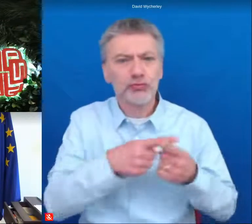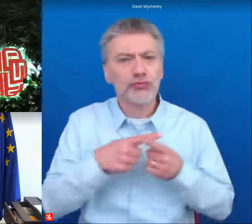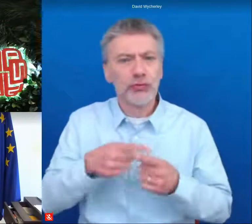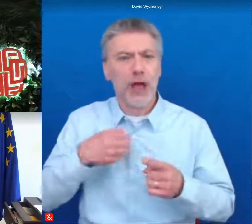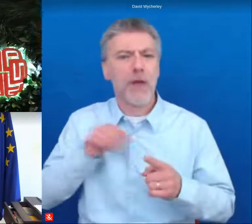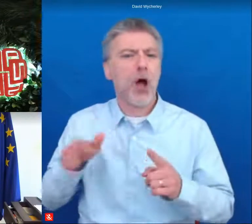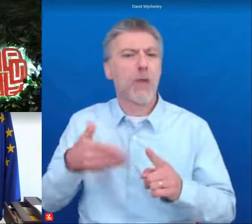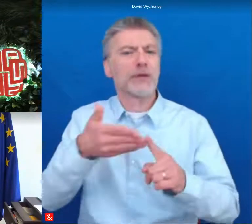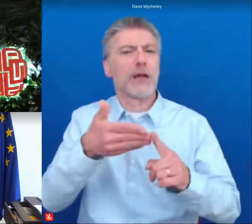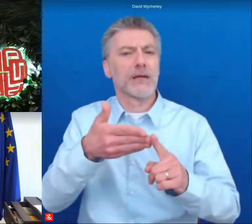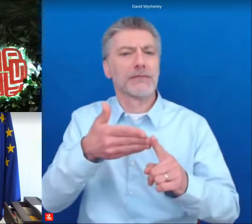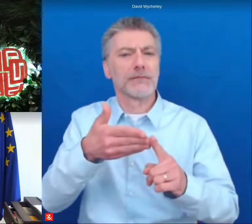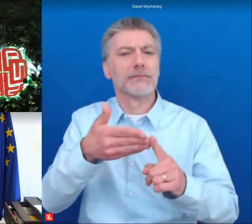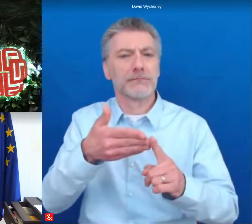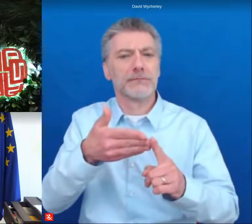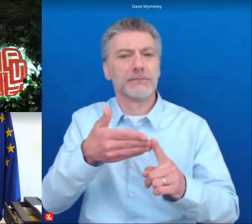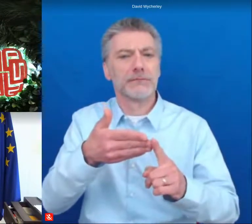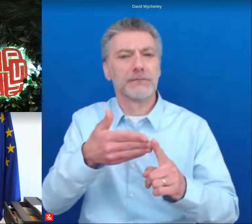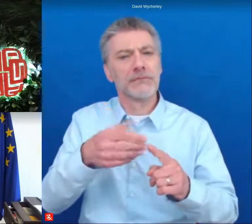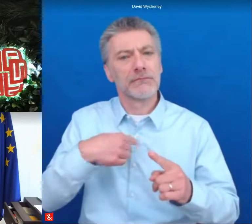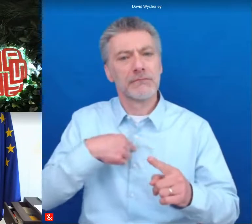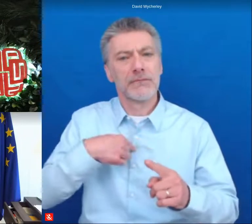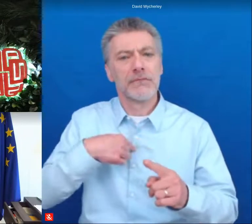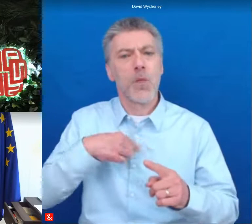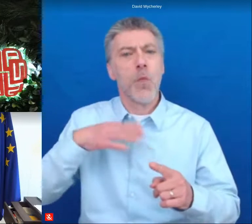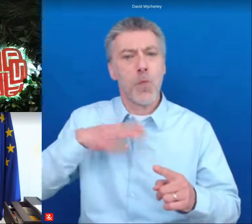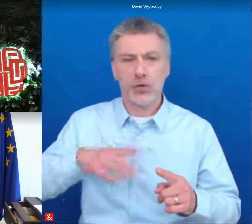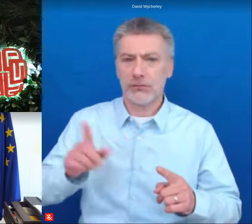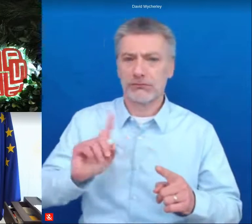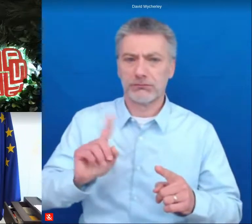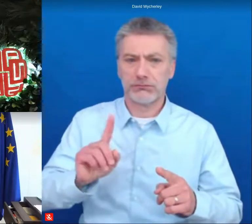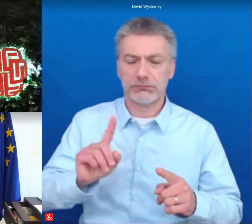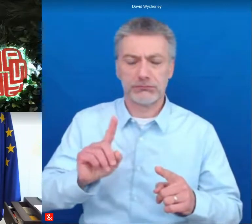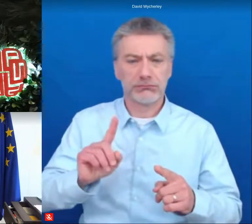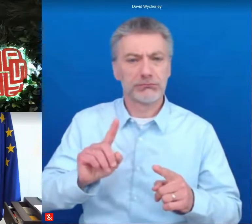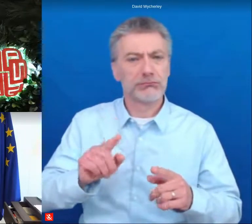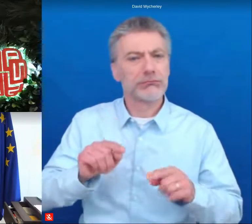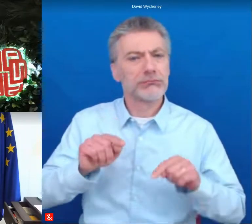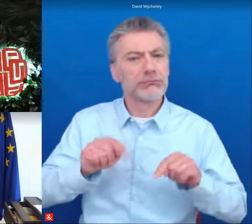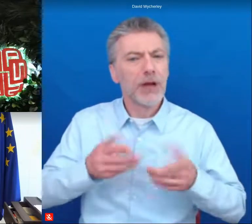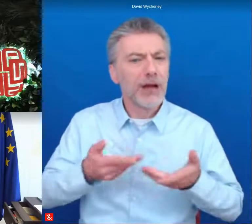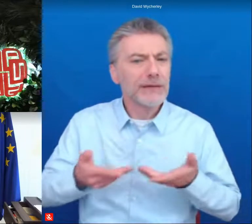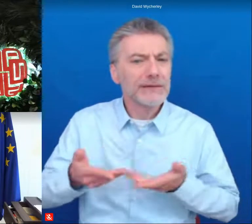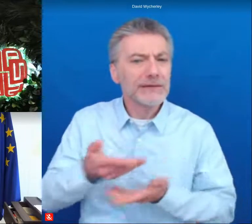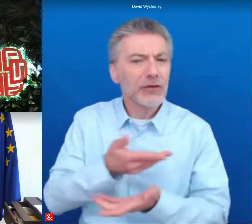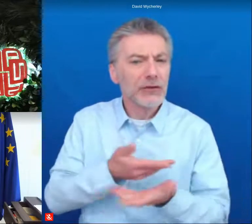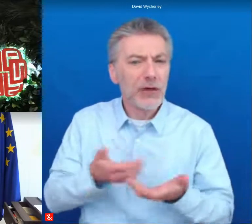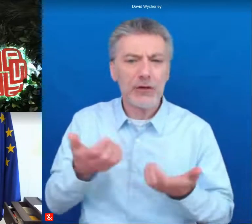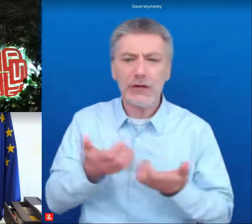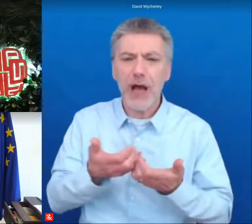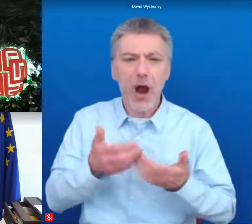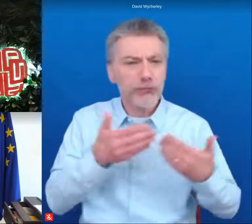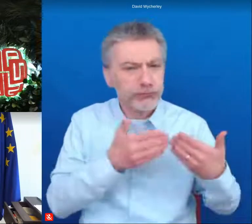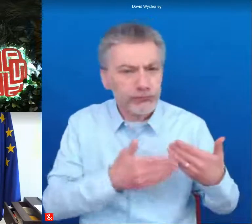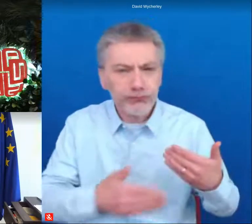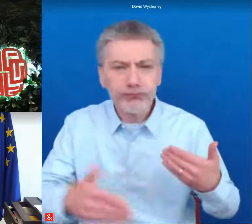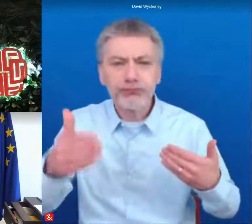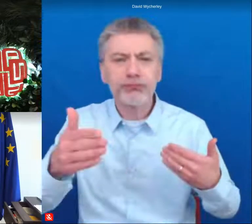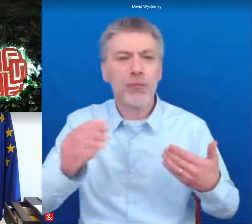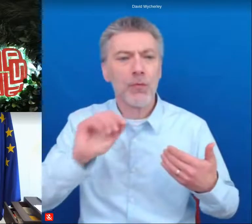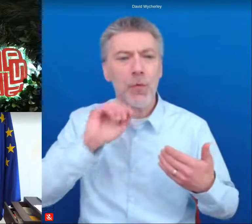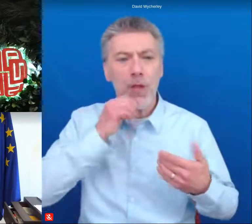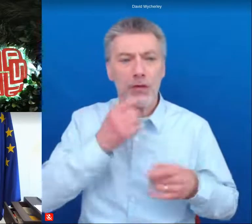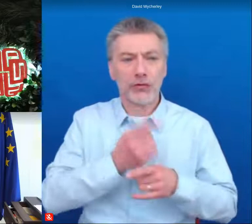with me and i would like to contribute to discussion uh by by bringing in uh